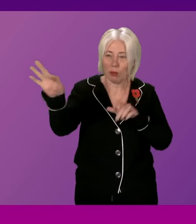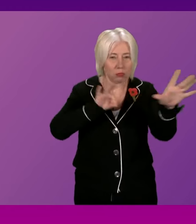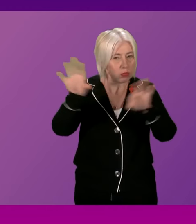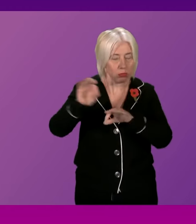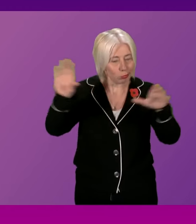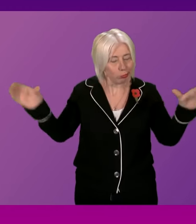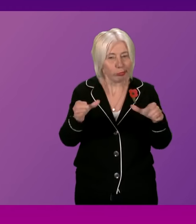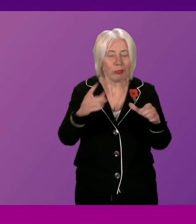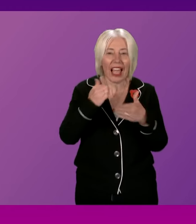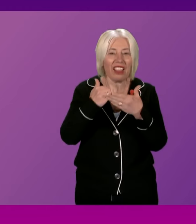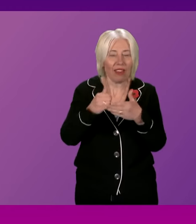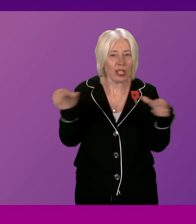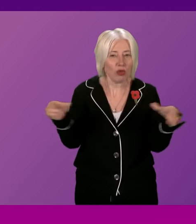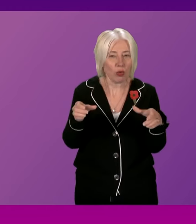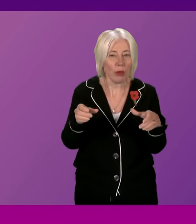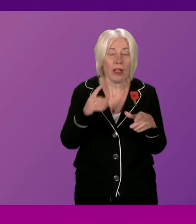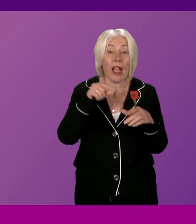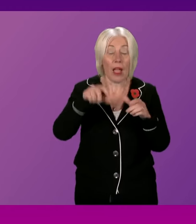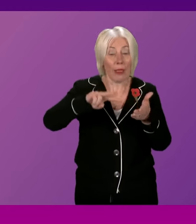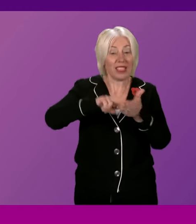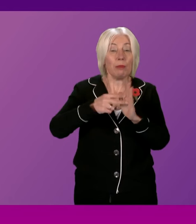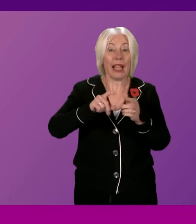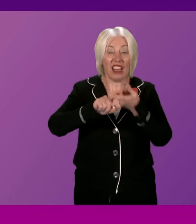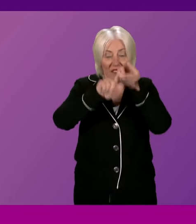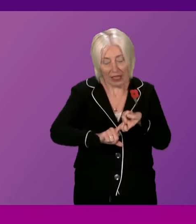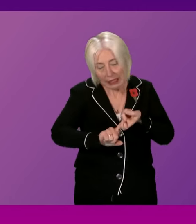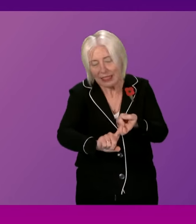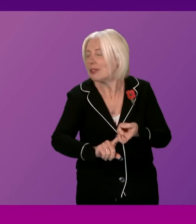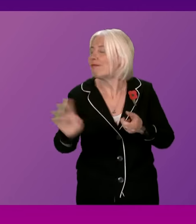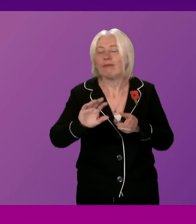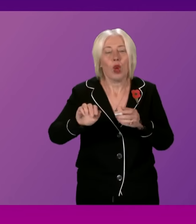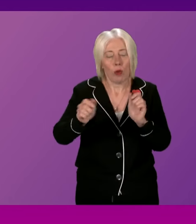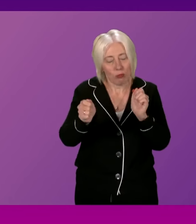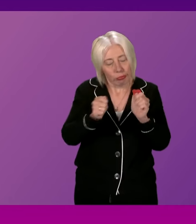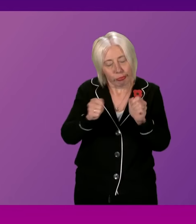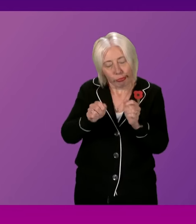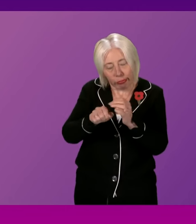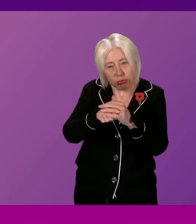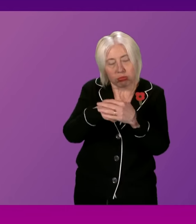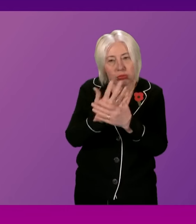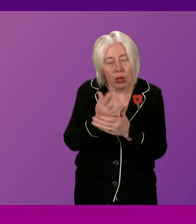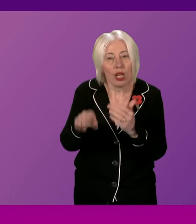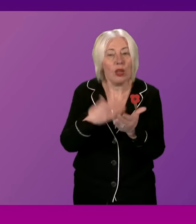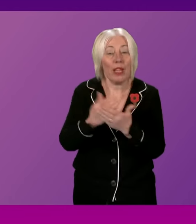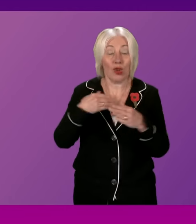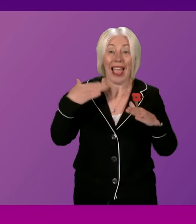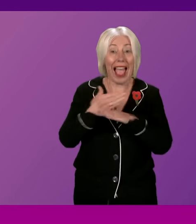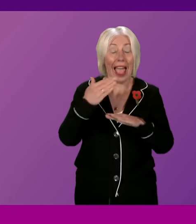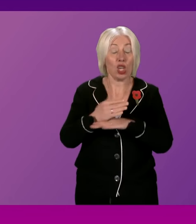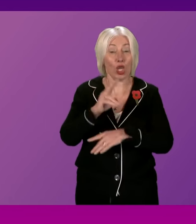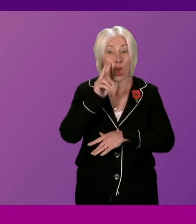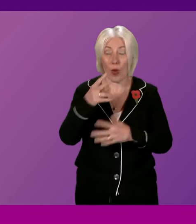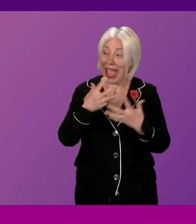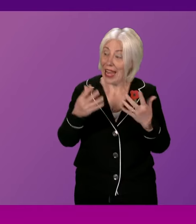important to note that this is not a static plan that will continue to evolve to ensure our actions tackle the barriers faced by BSL